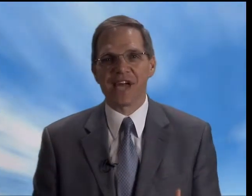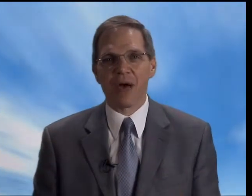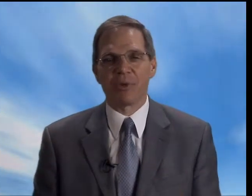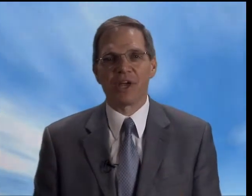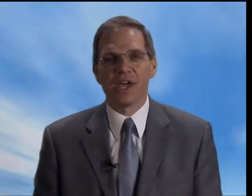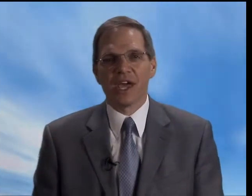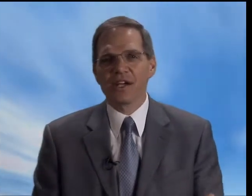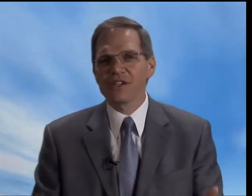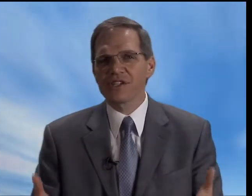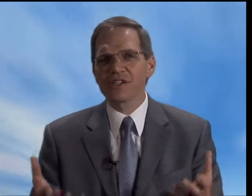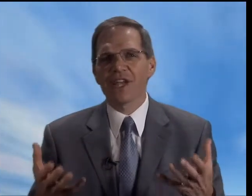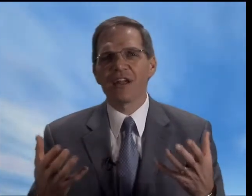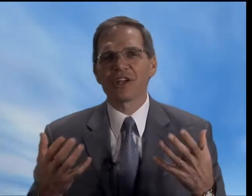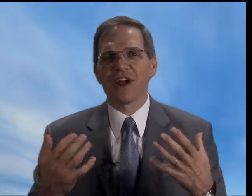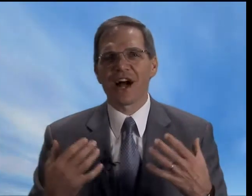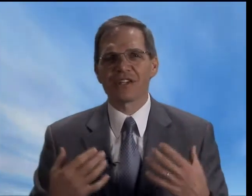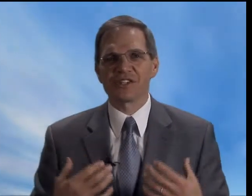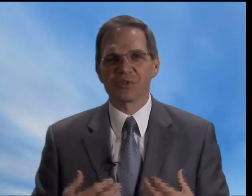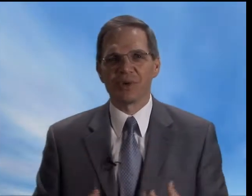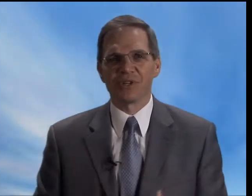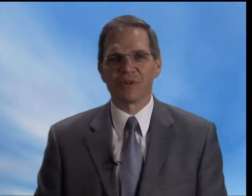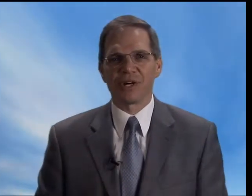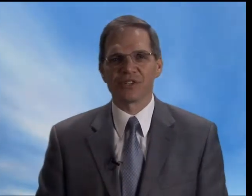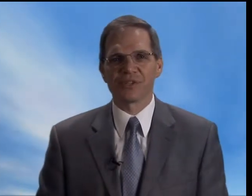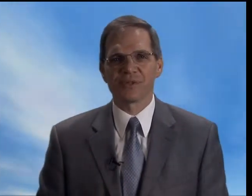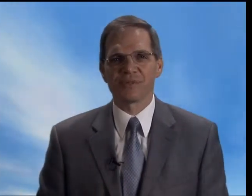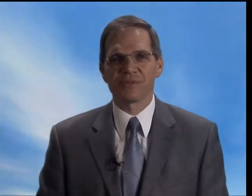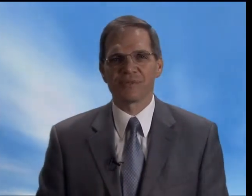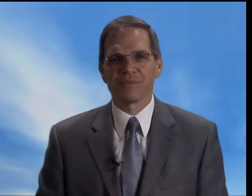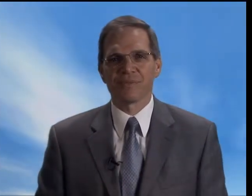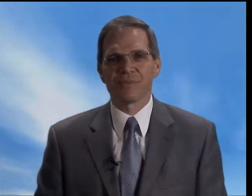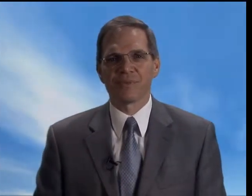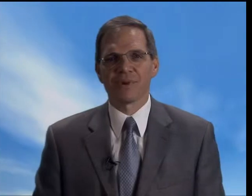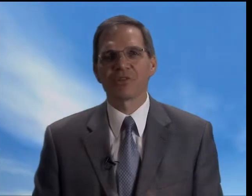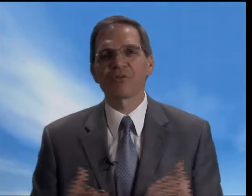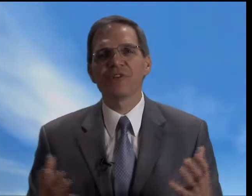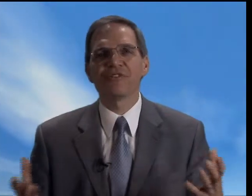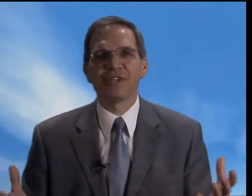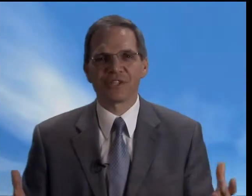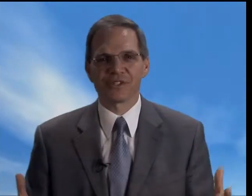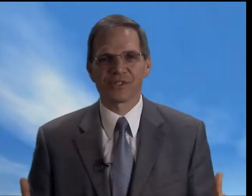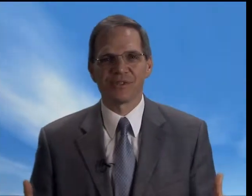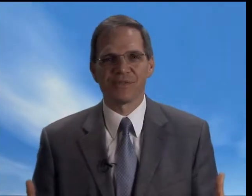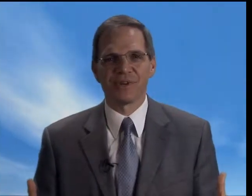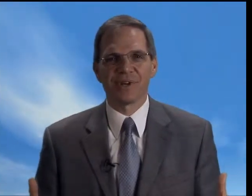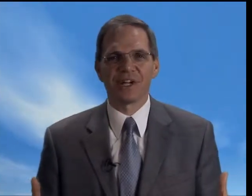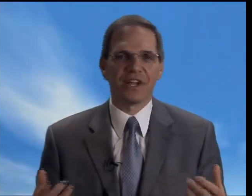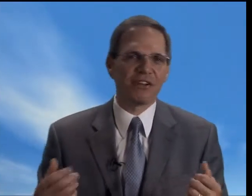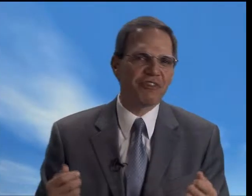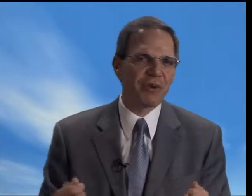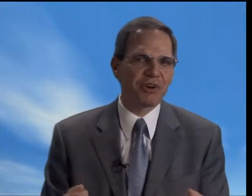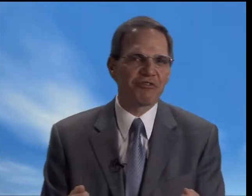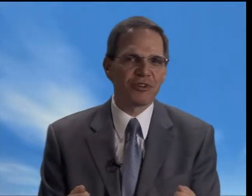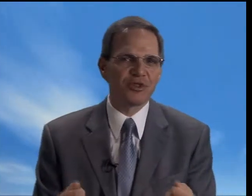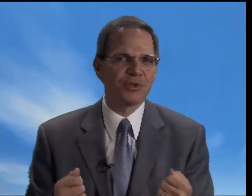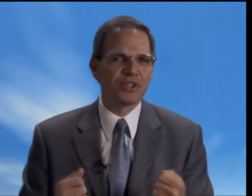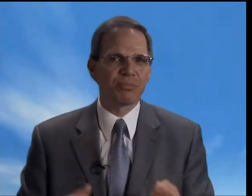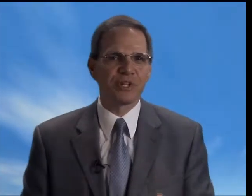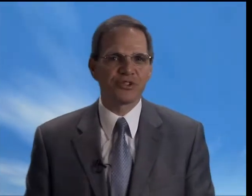happened. And just allowing God to speak to us. Three things. Identify what fills you and depletes